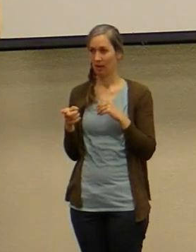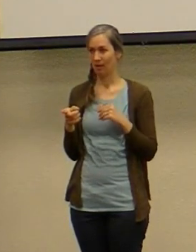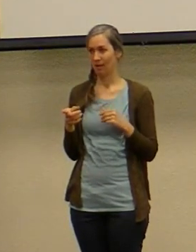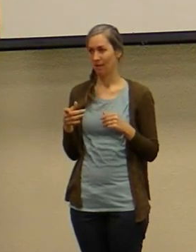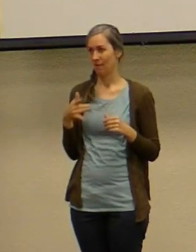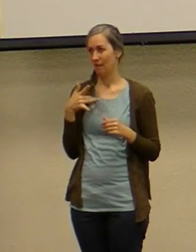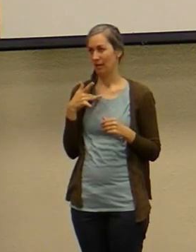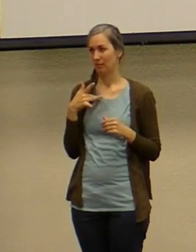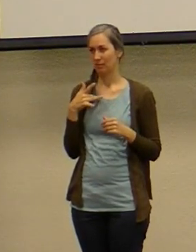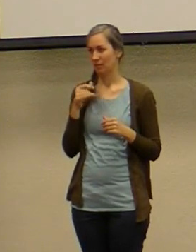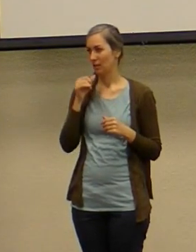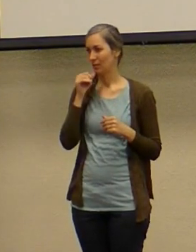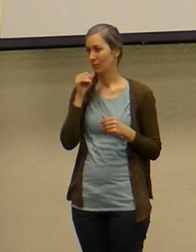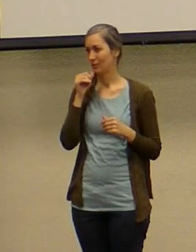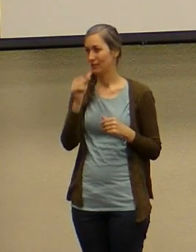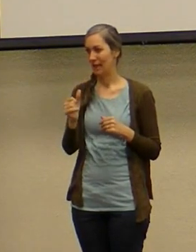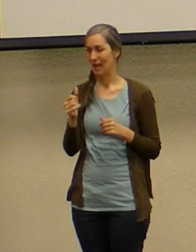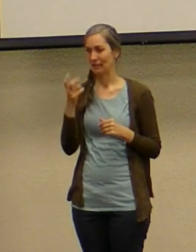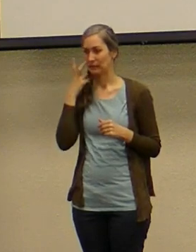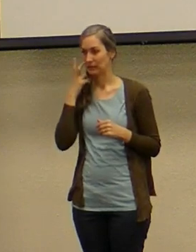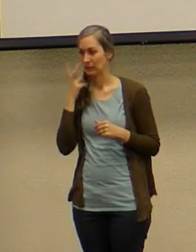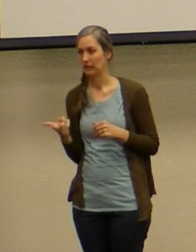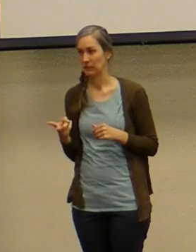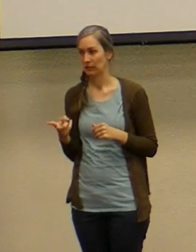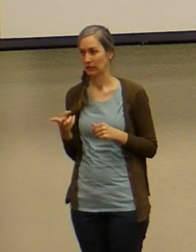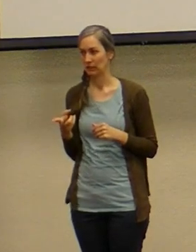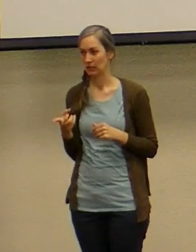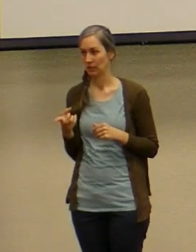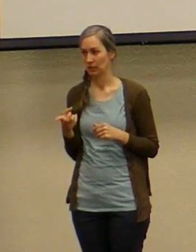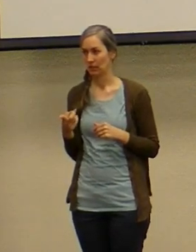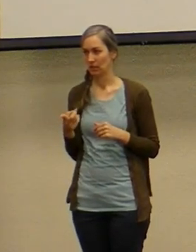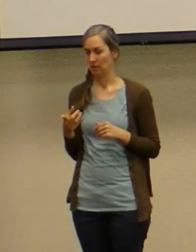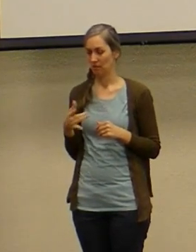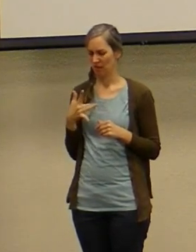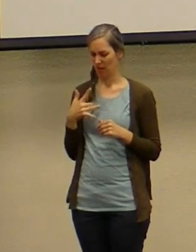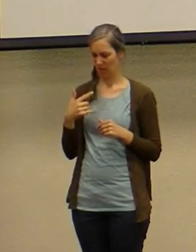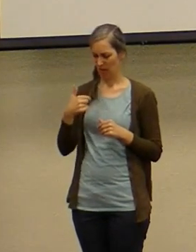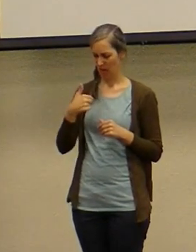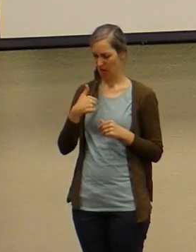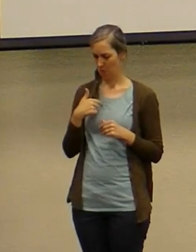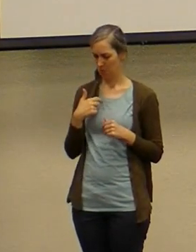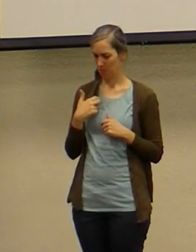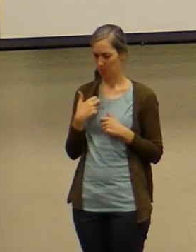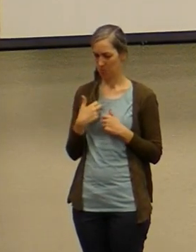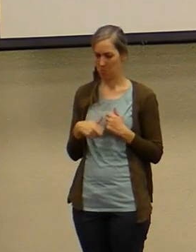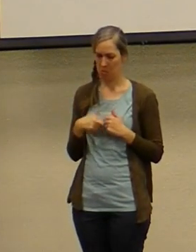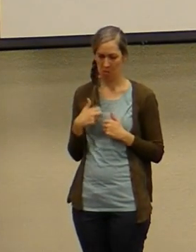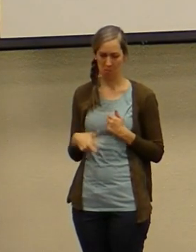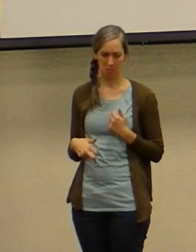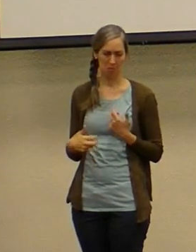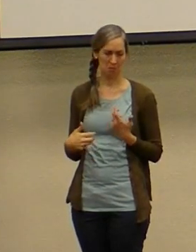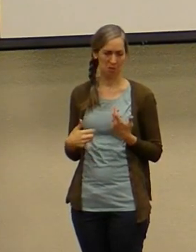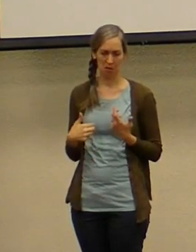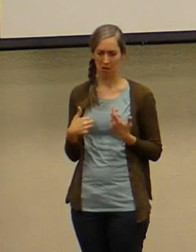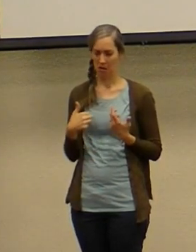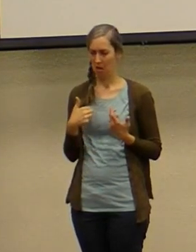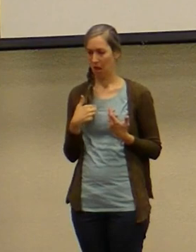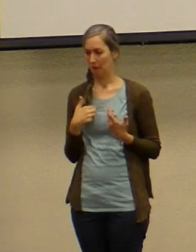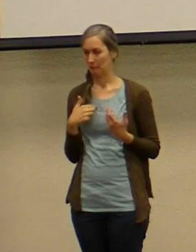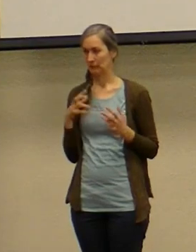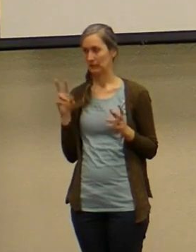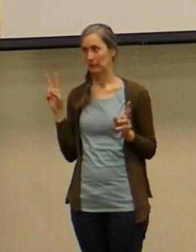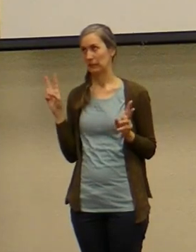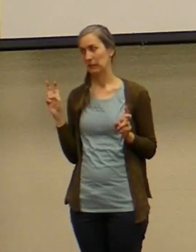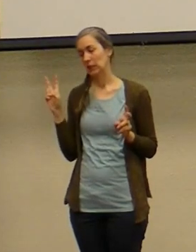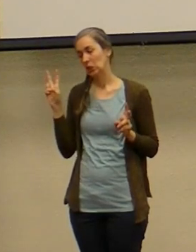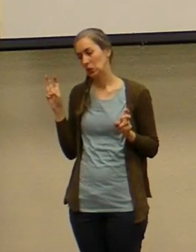that he was the problem that he was the issue that